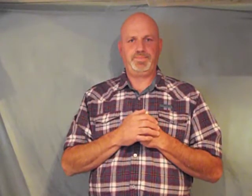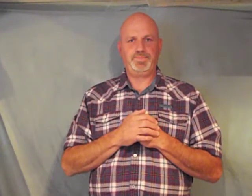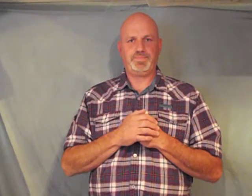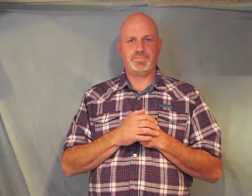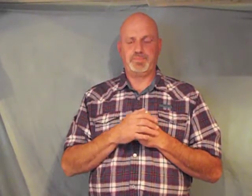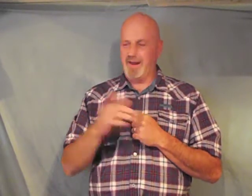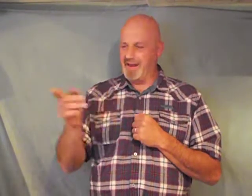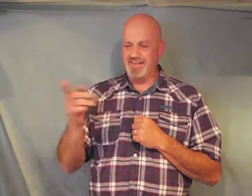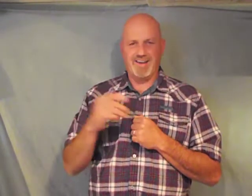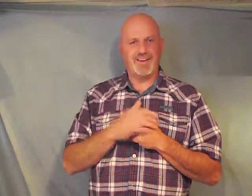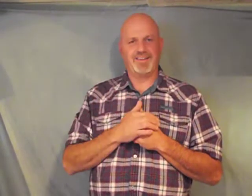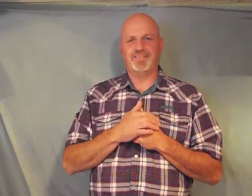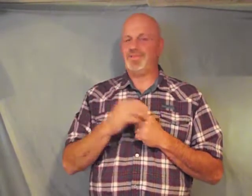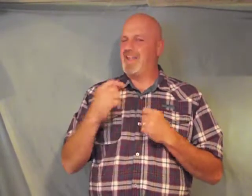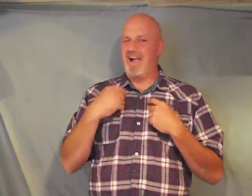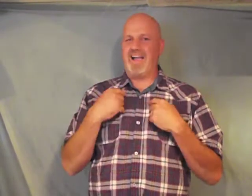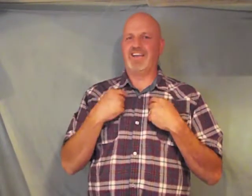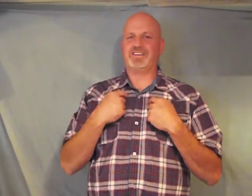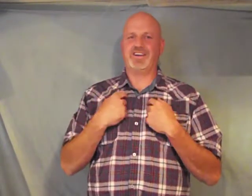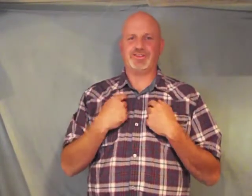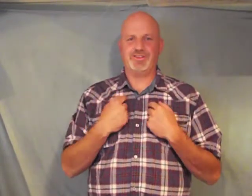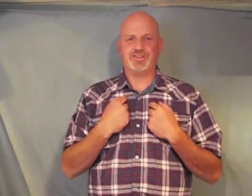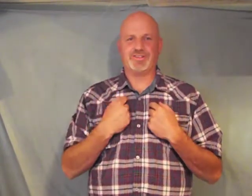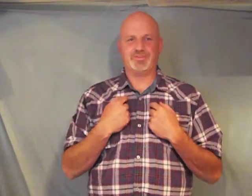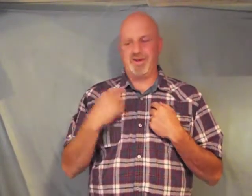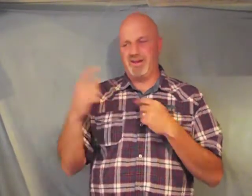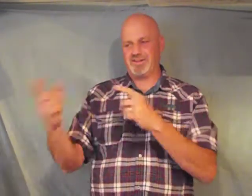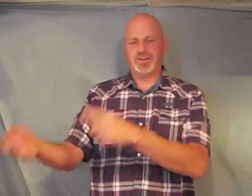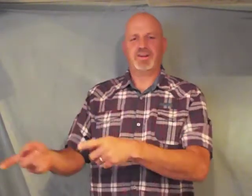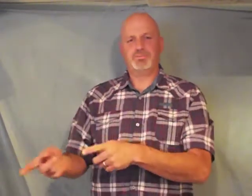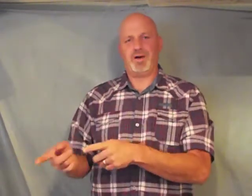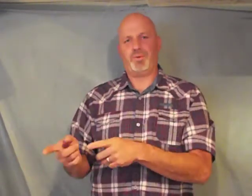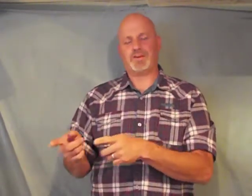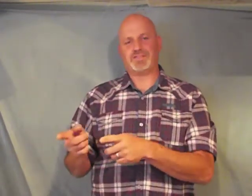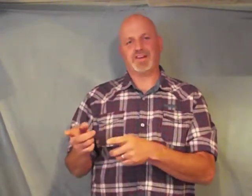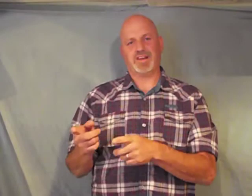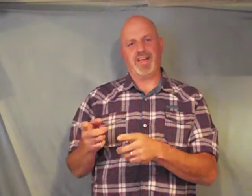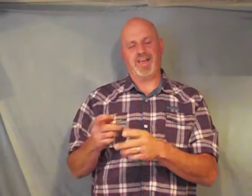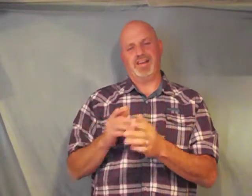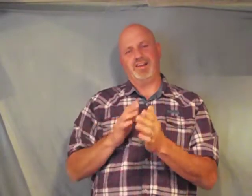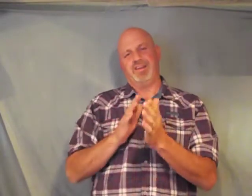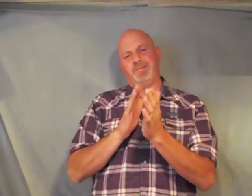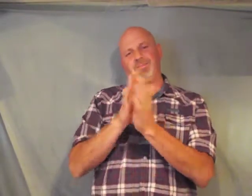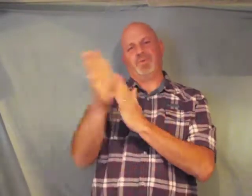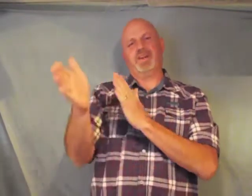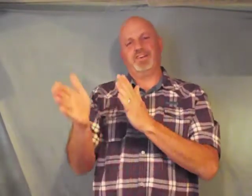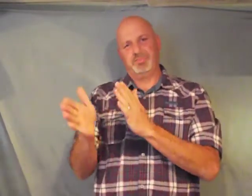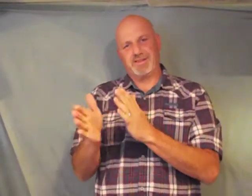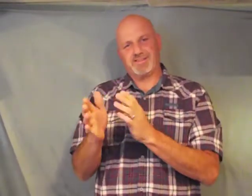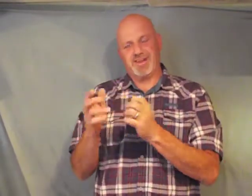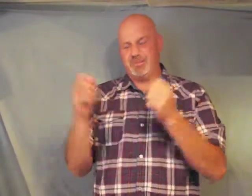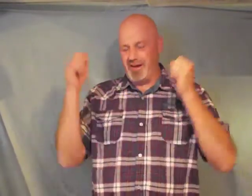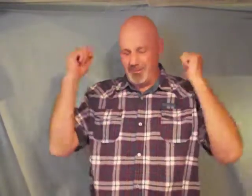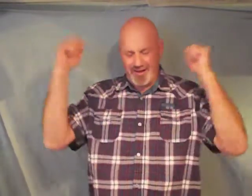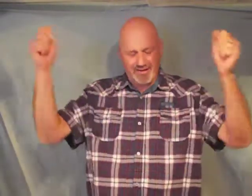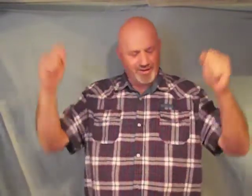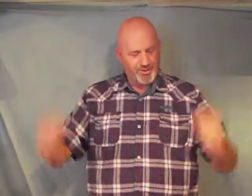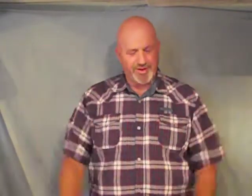but I can tell you I get touched just as much by watching it again when I've missed something I'm like glory to